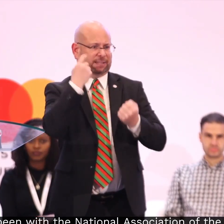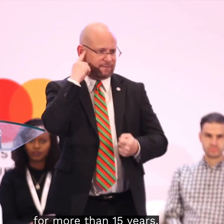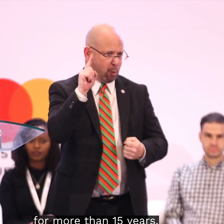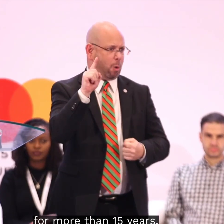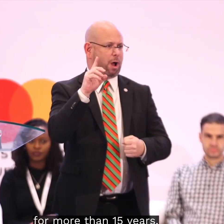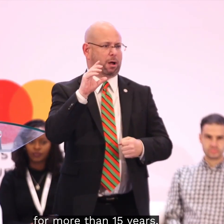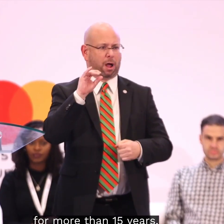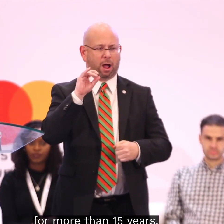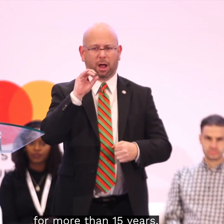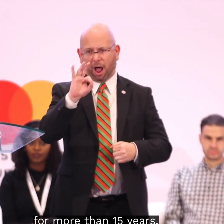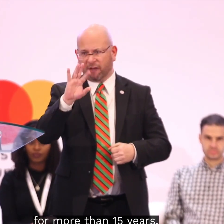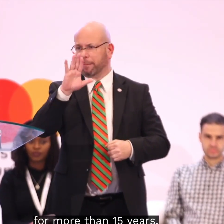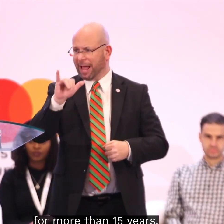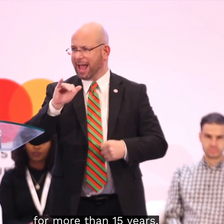Deaf for more than 15 years.